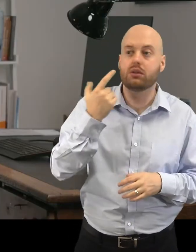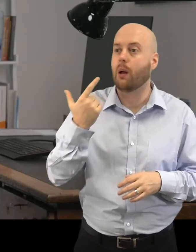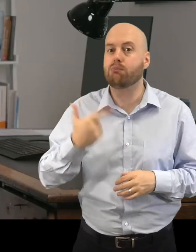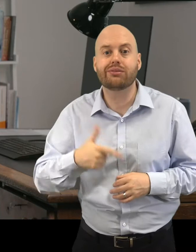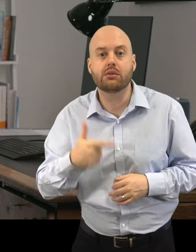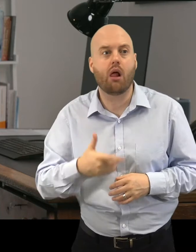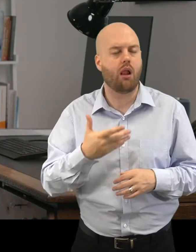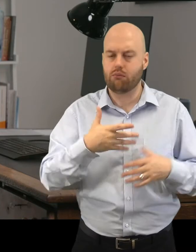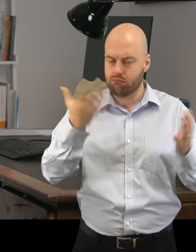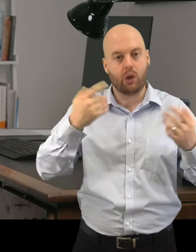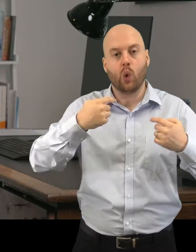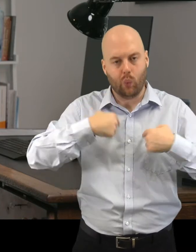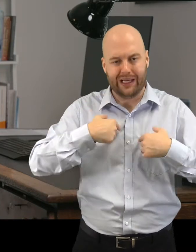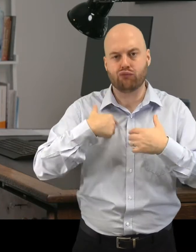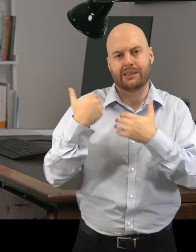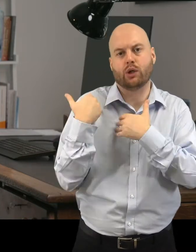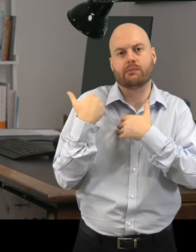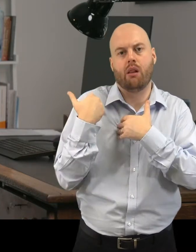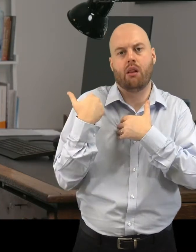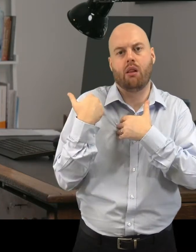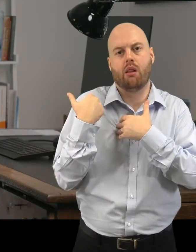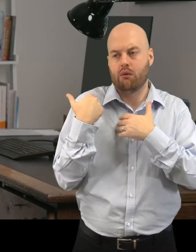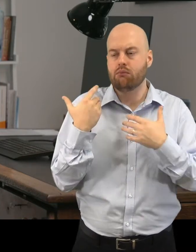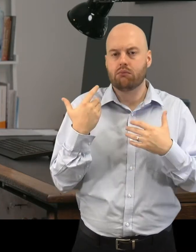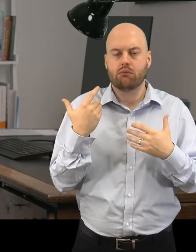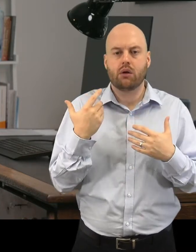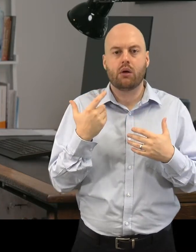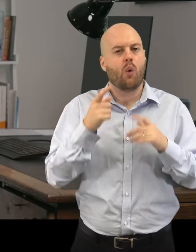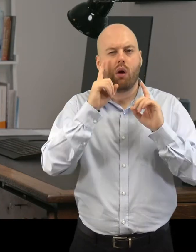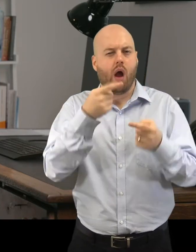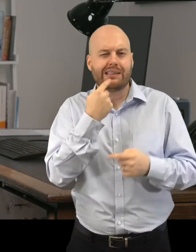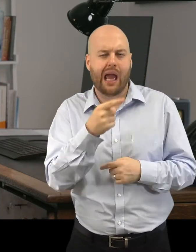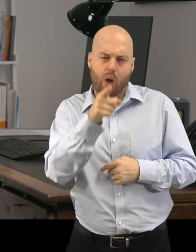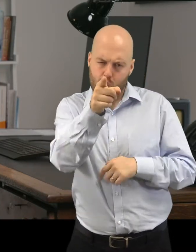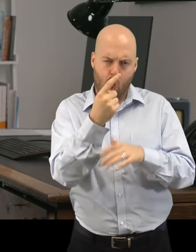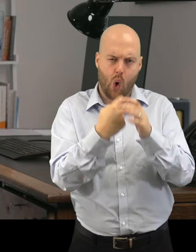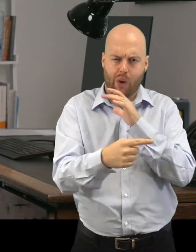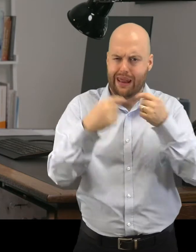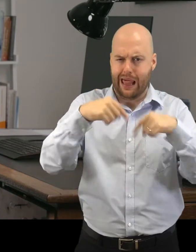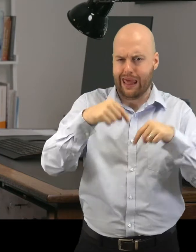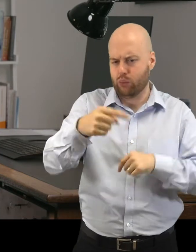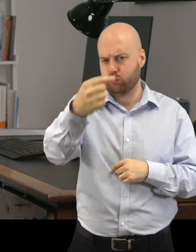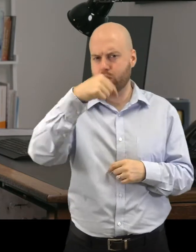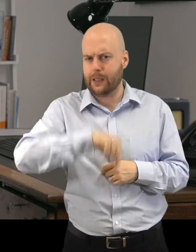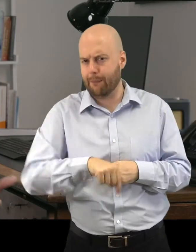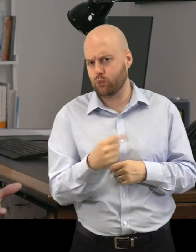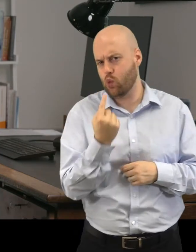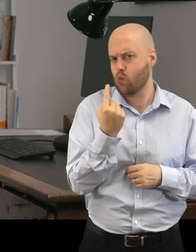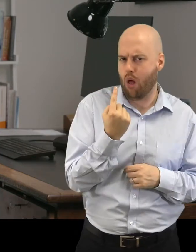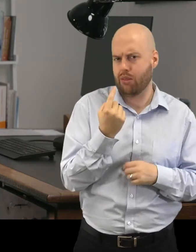responsibility to say that you can only come to, you know, a fabulous collection like the V&A or the British Museum or the National